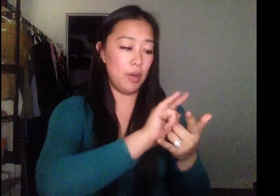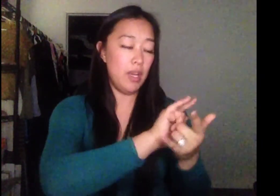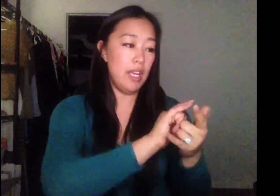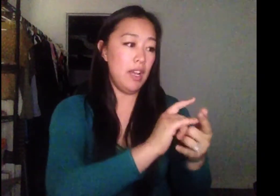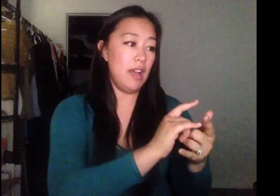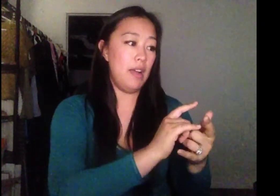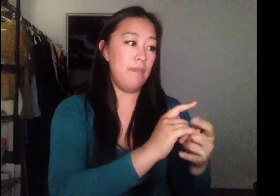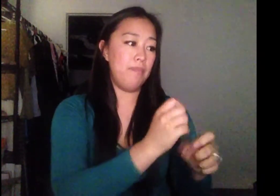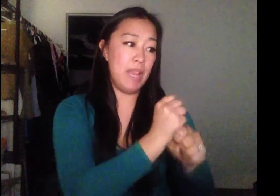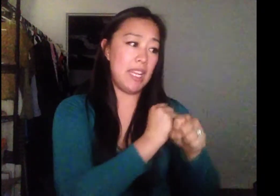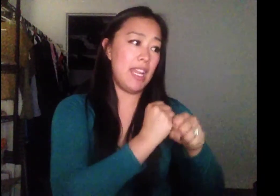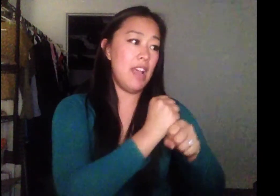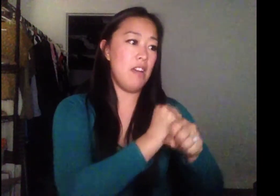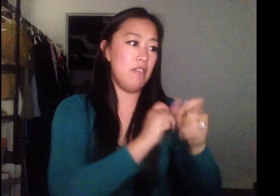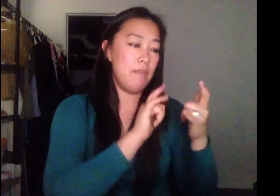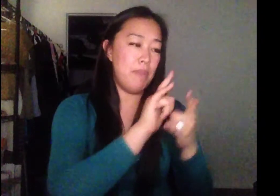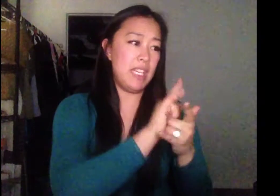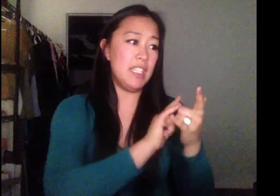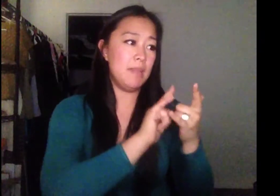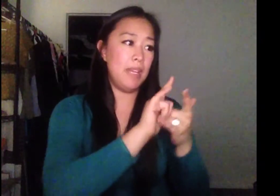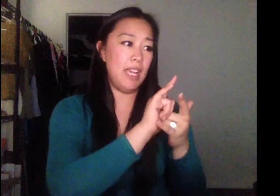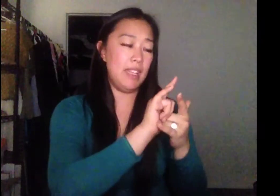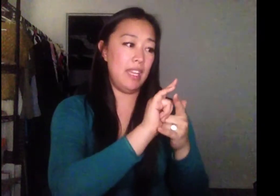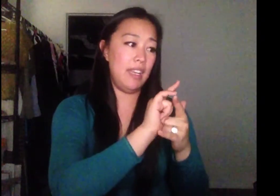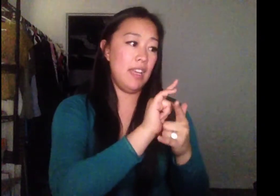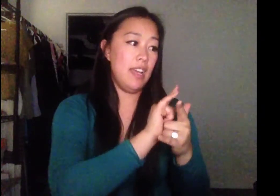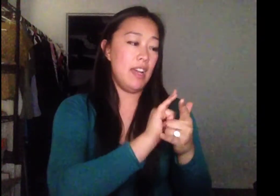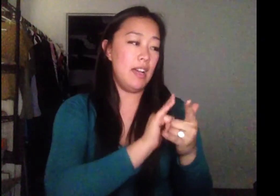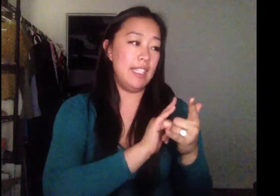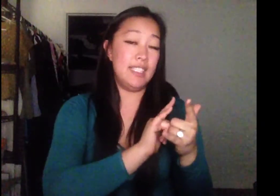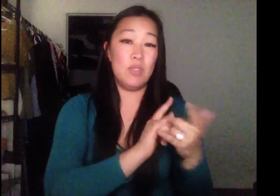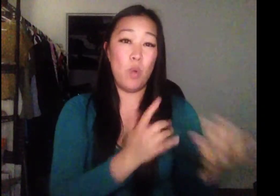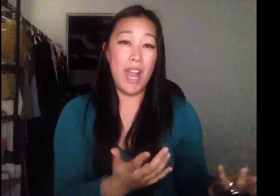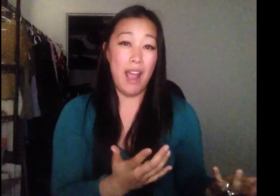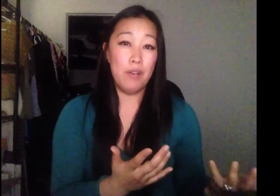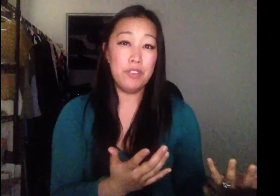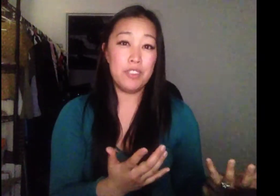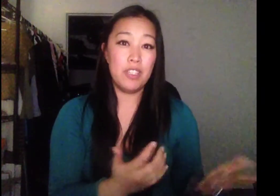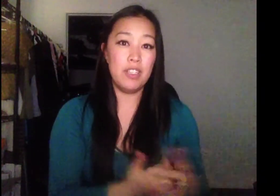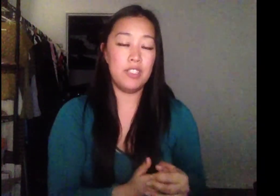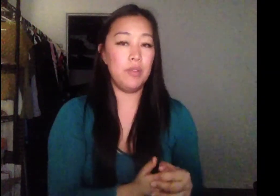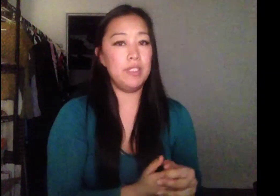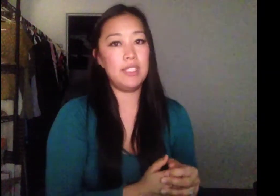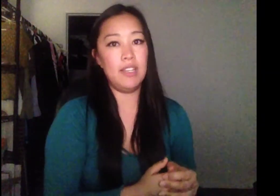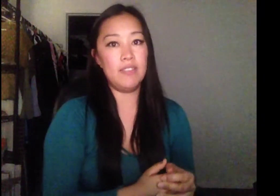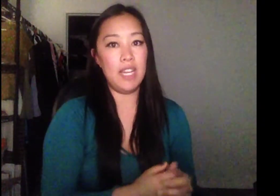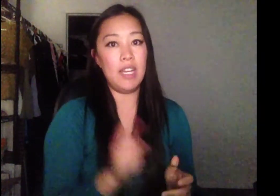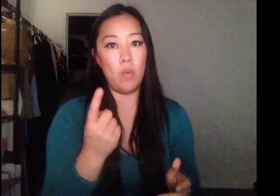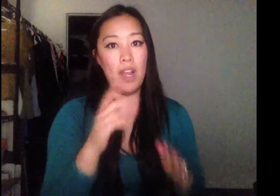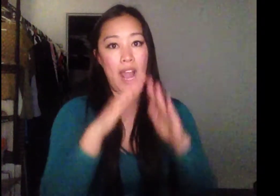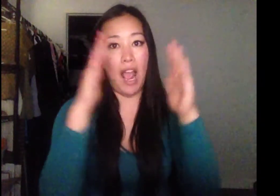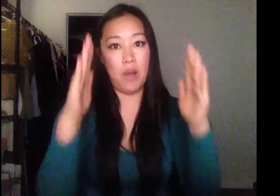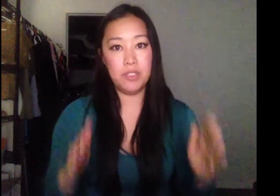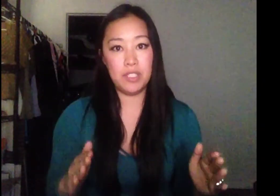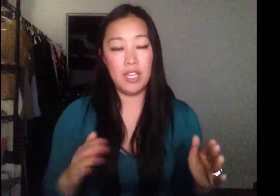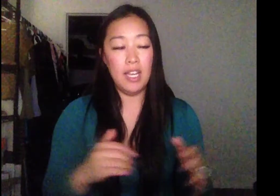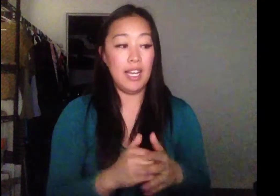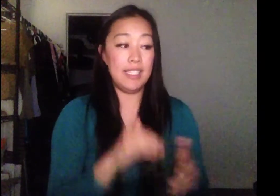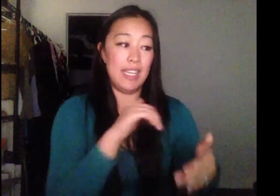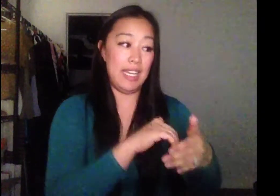making out being intimate. And then it says one house. So instead of signing one house, I did in